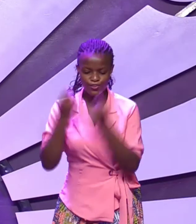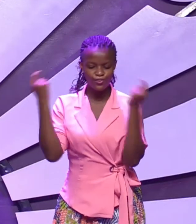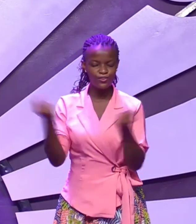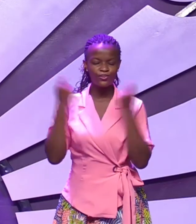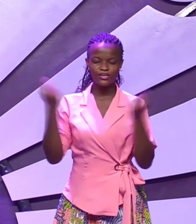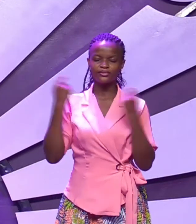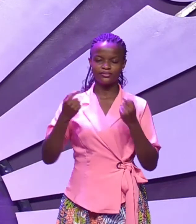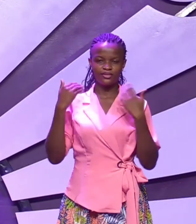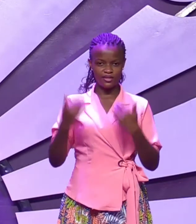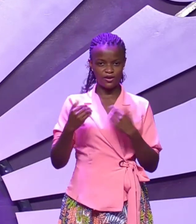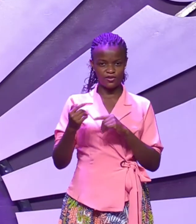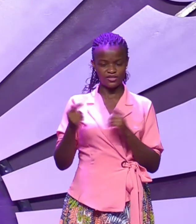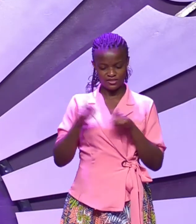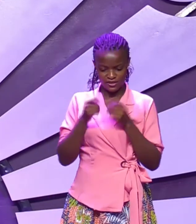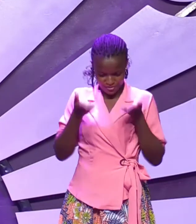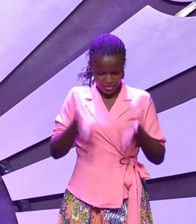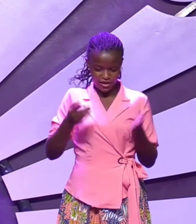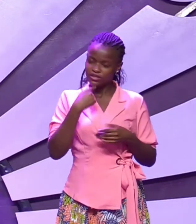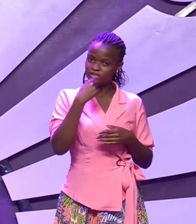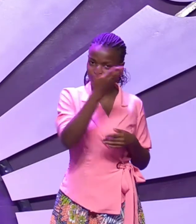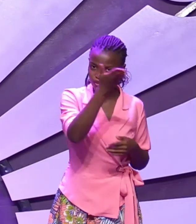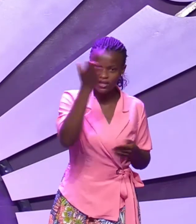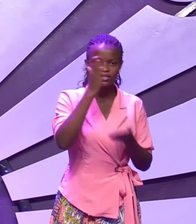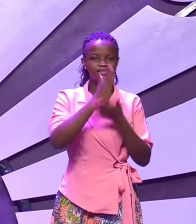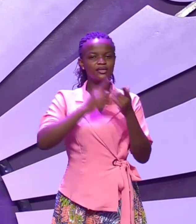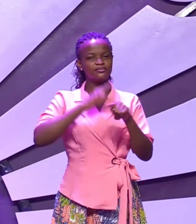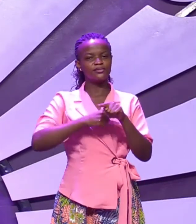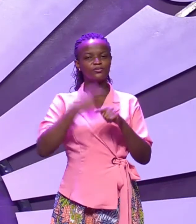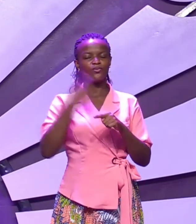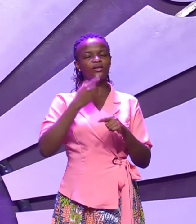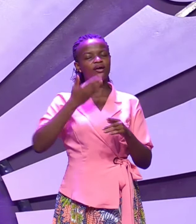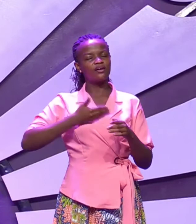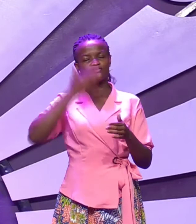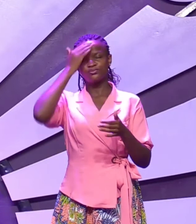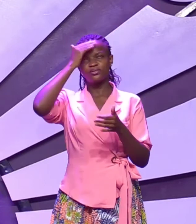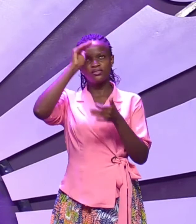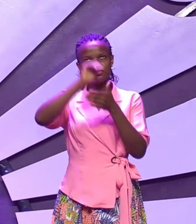I have come to tell you sometimes you have to just believe God